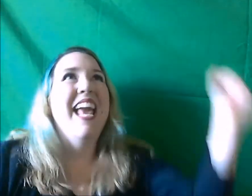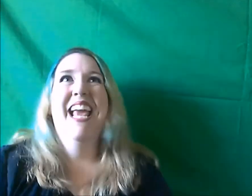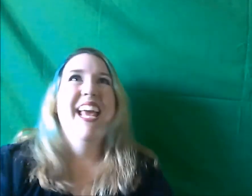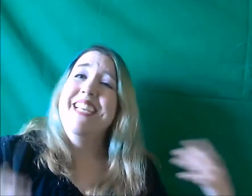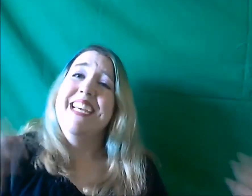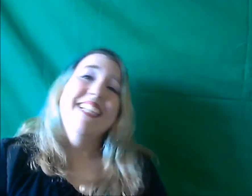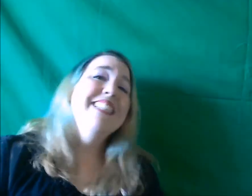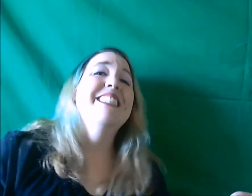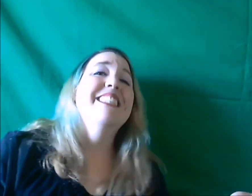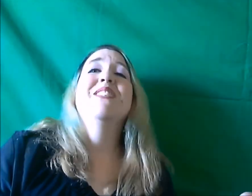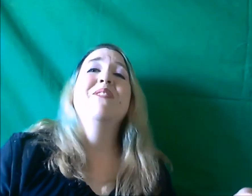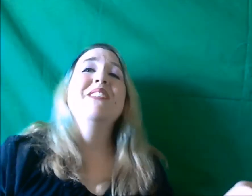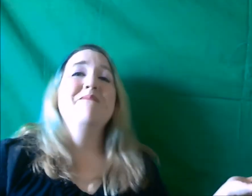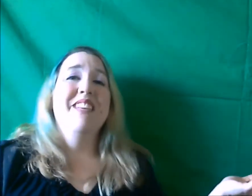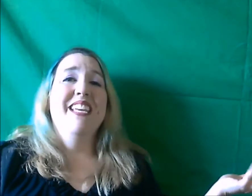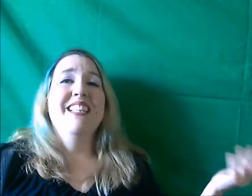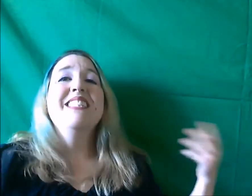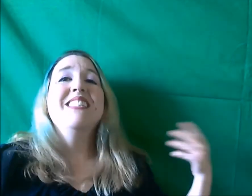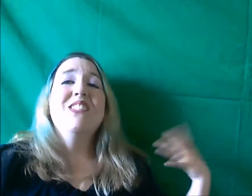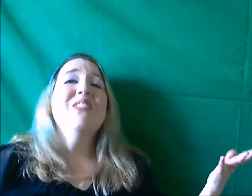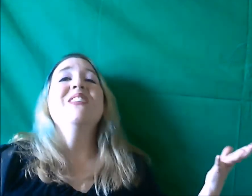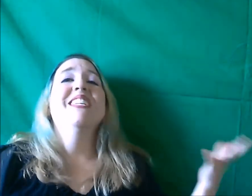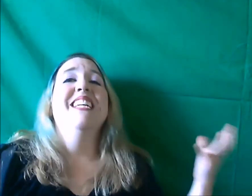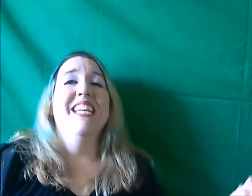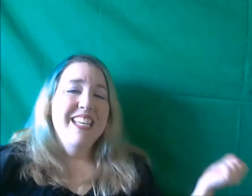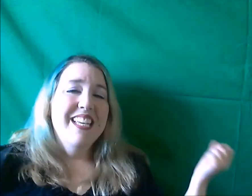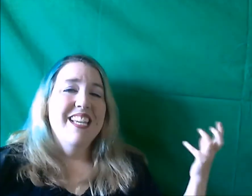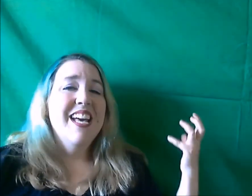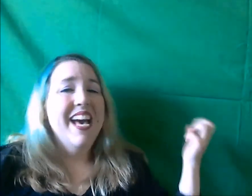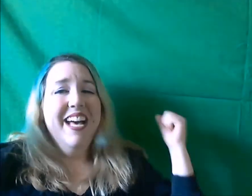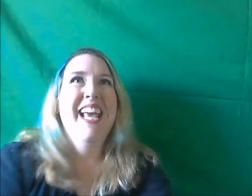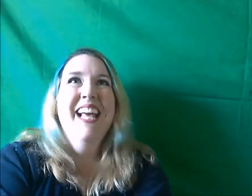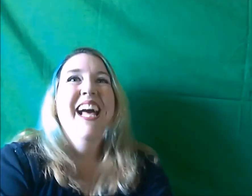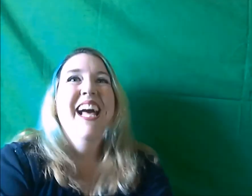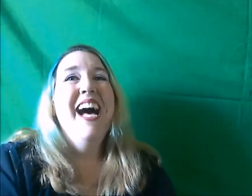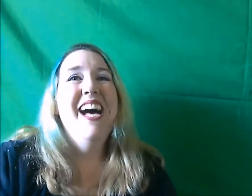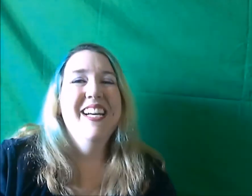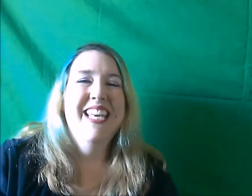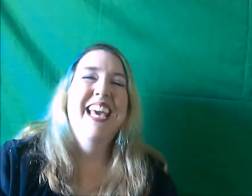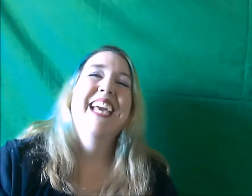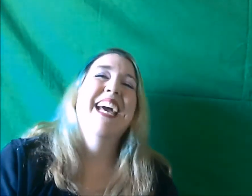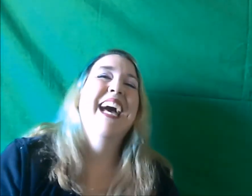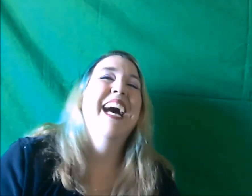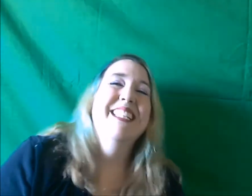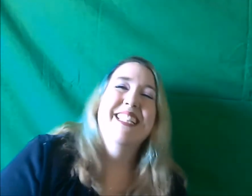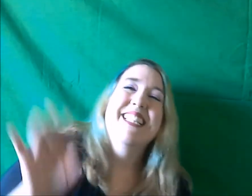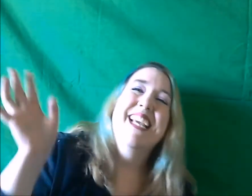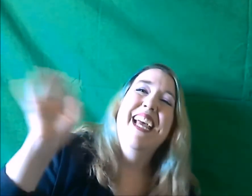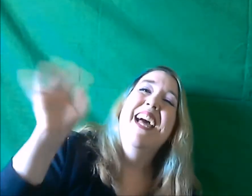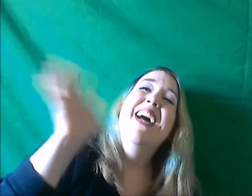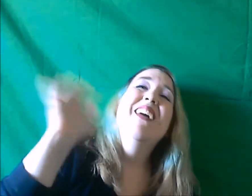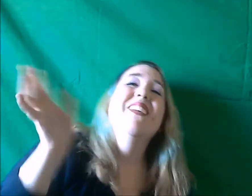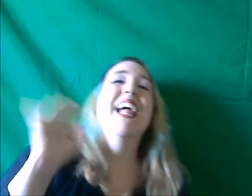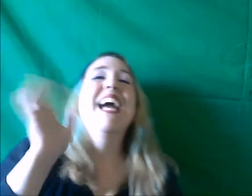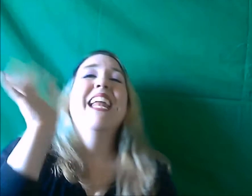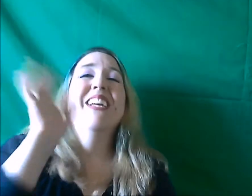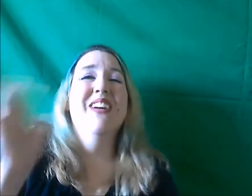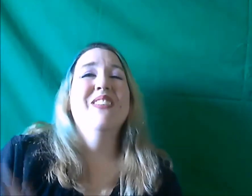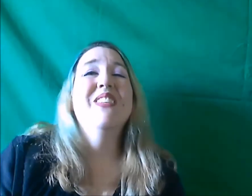Get into this with me. This journey. Yeah. Bye. Okay guys. Well I gotta go. So take